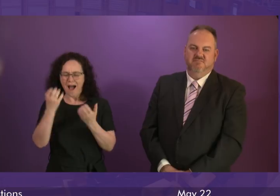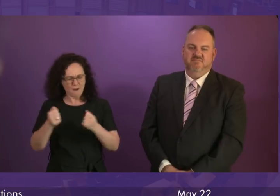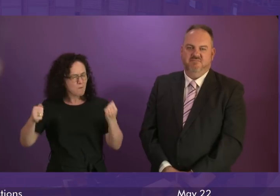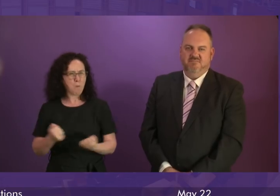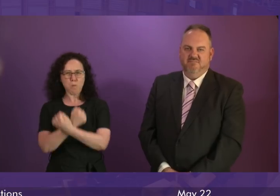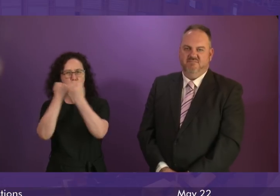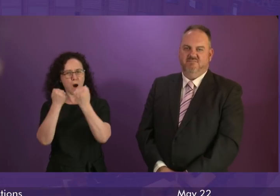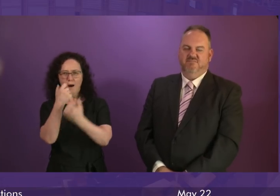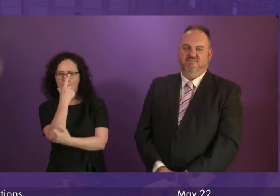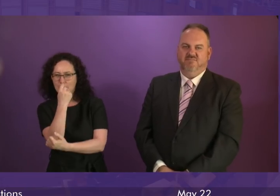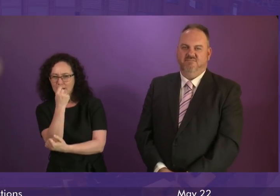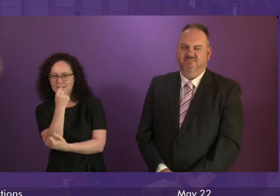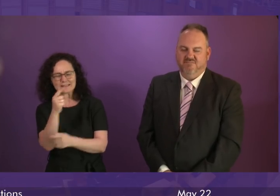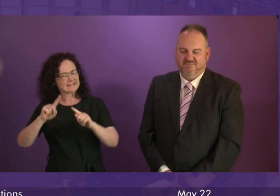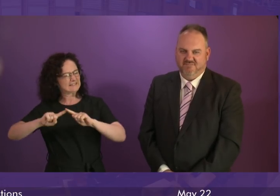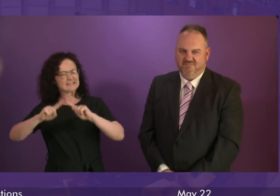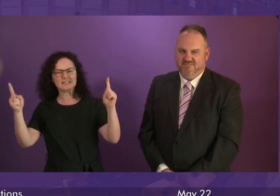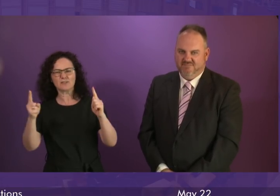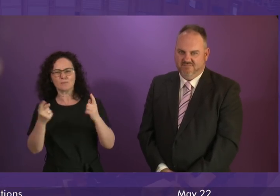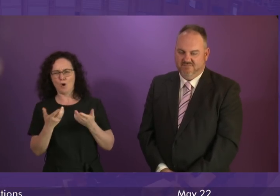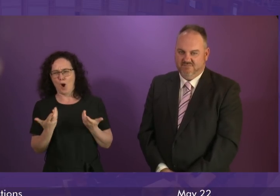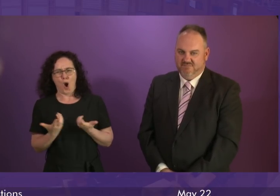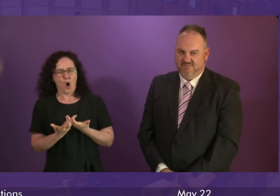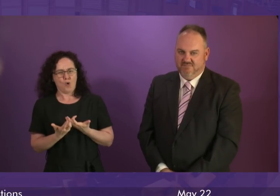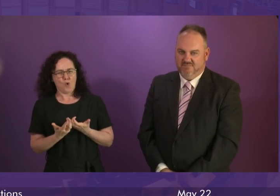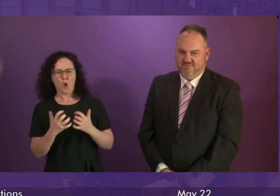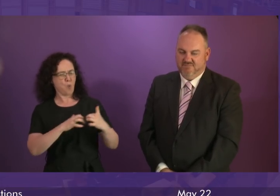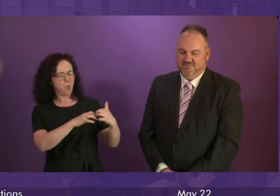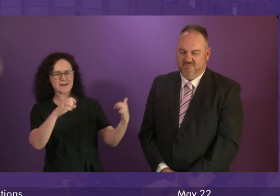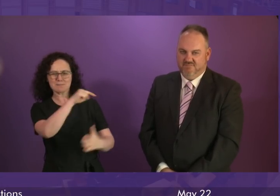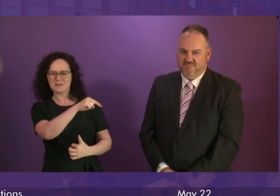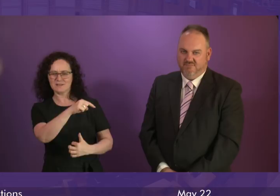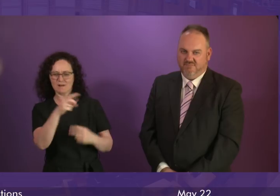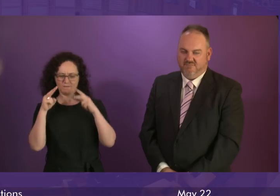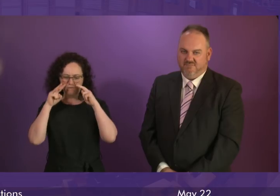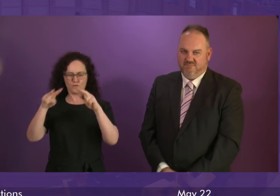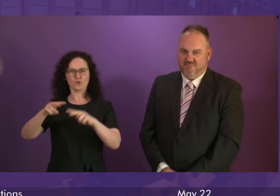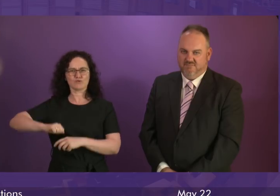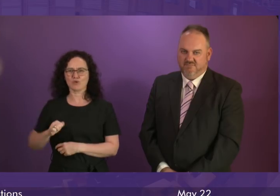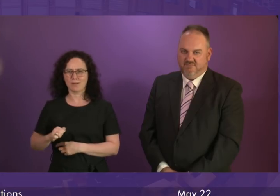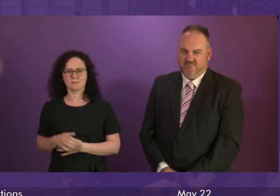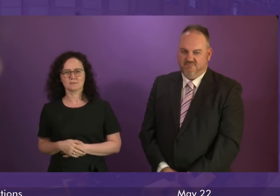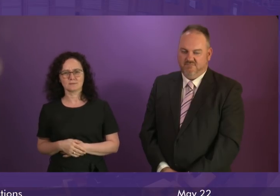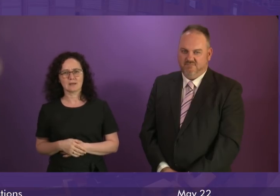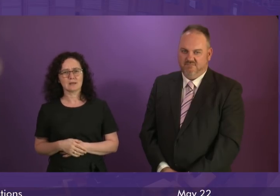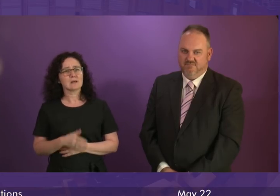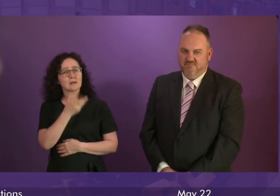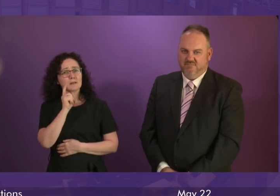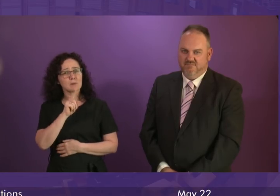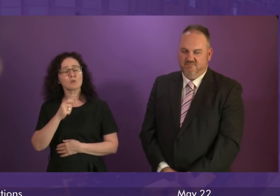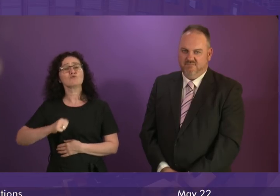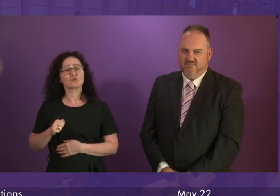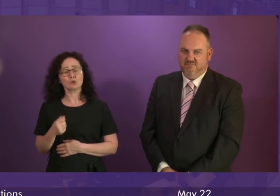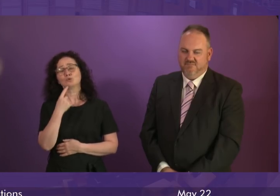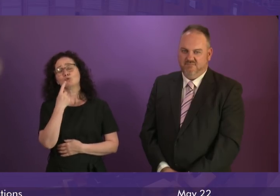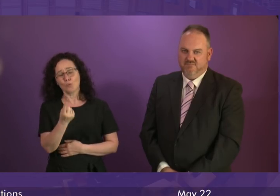contrast to the way Westminster has treated Scotland. And that's why when people cast their vote tomorrow, I believe they